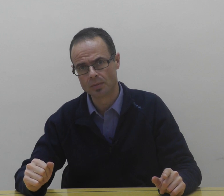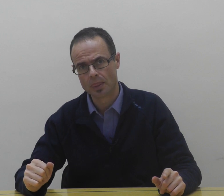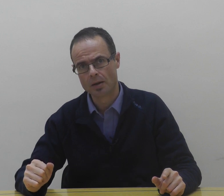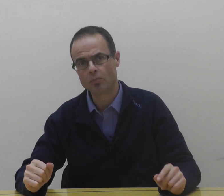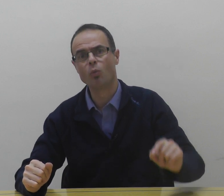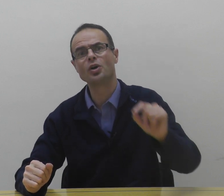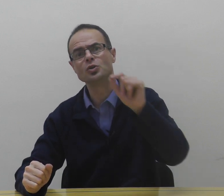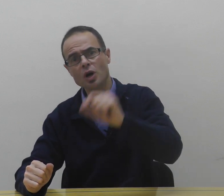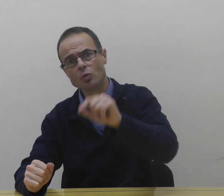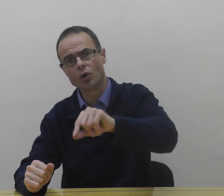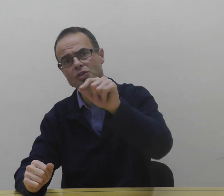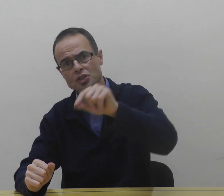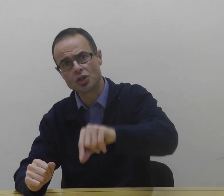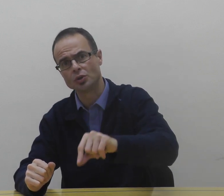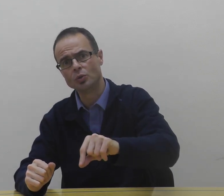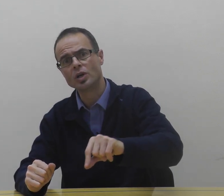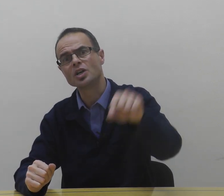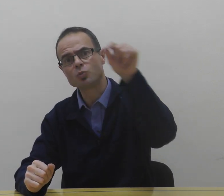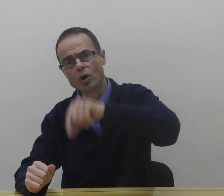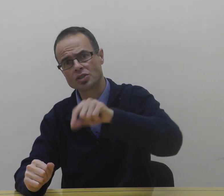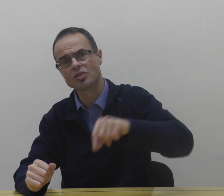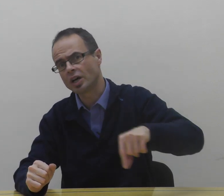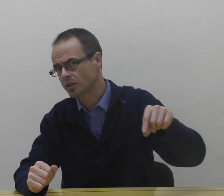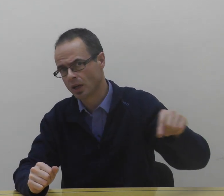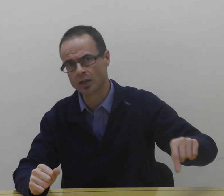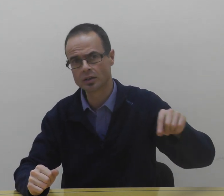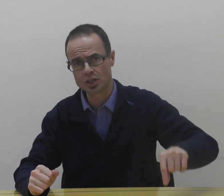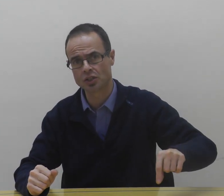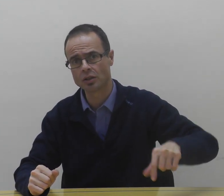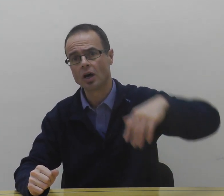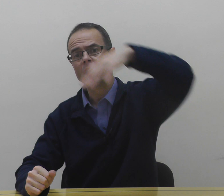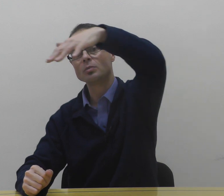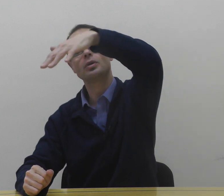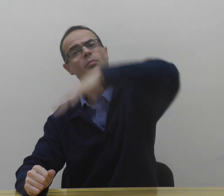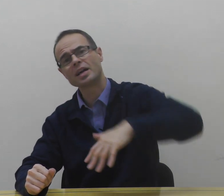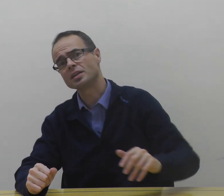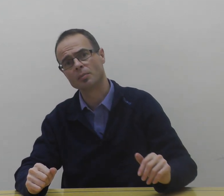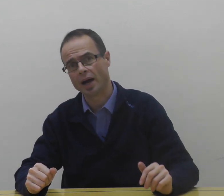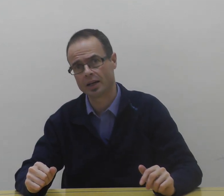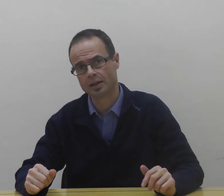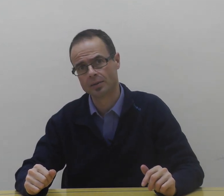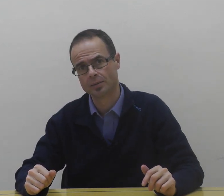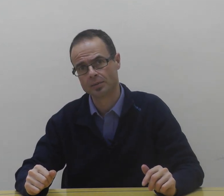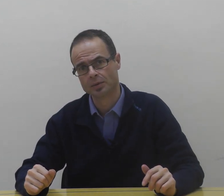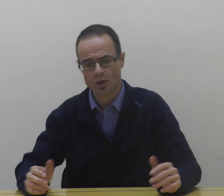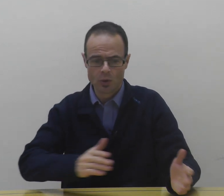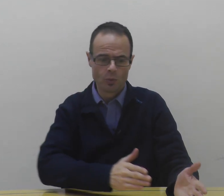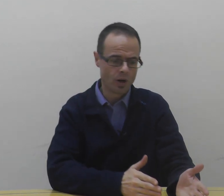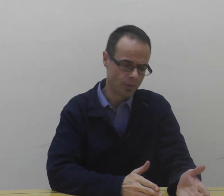But what you don't want to do is worsen the underlying condition and pull the maxilla back. Well,